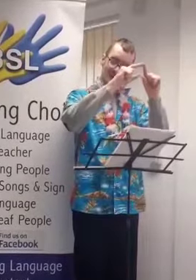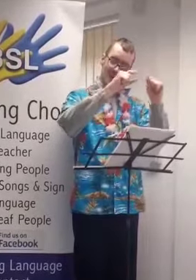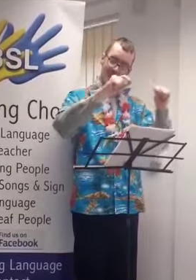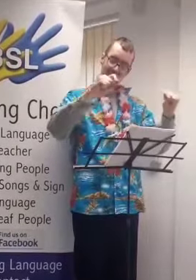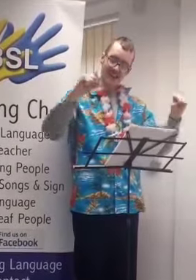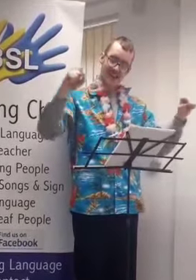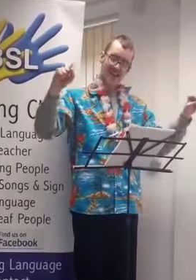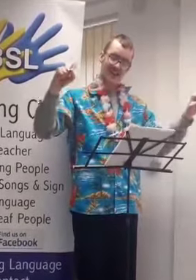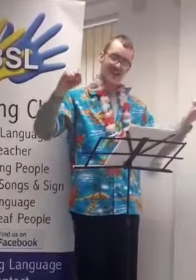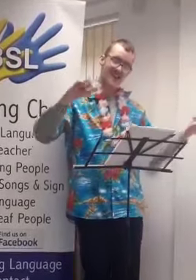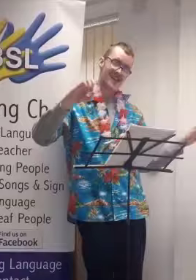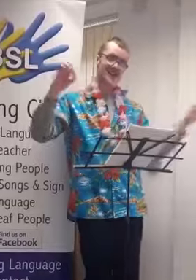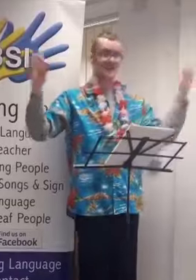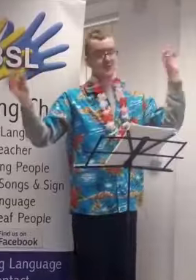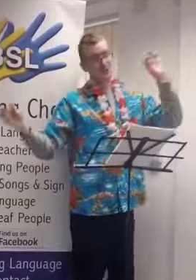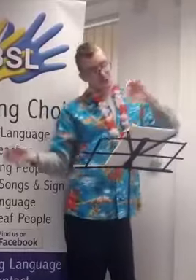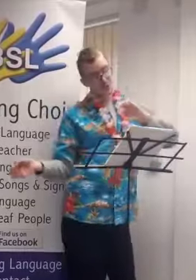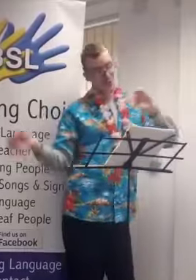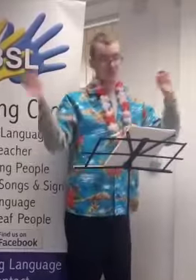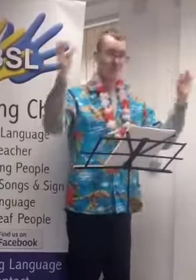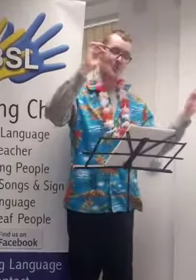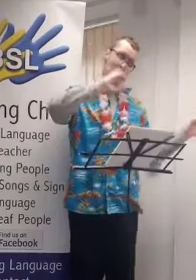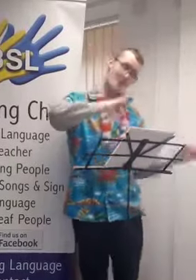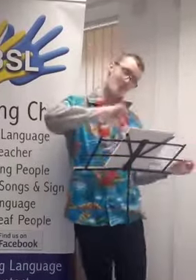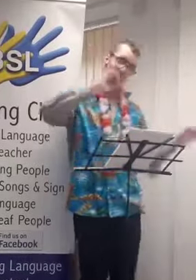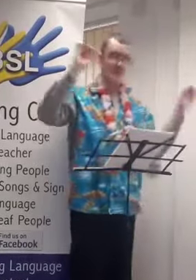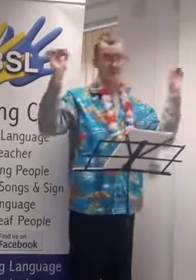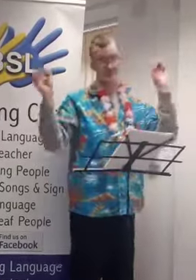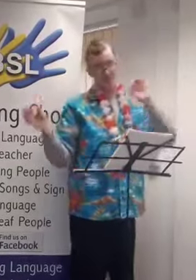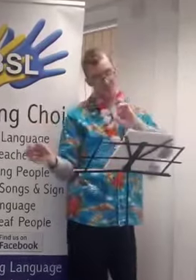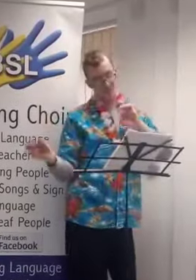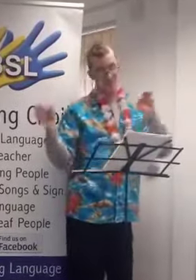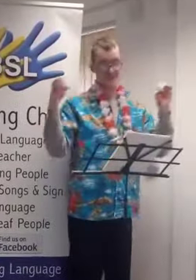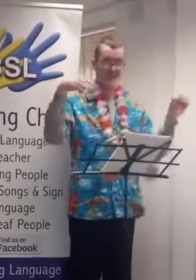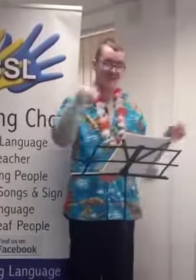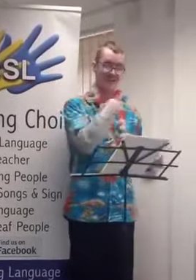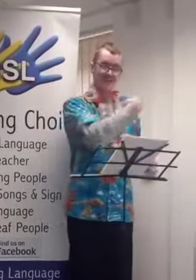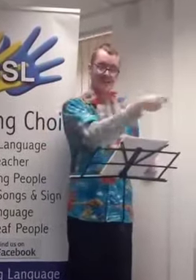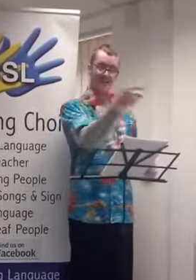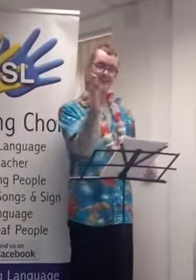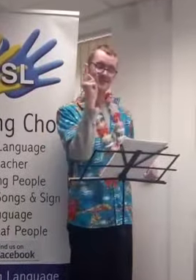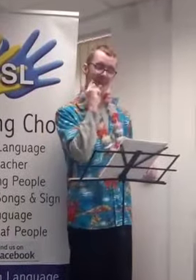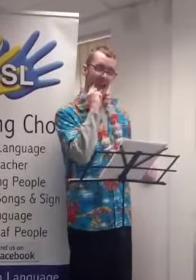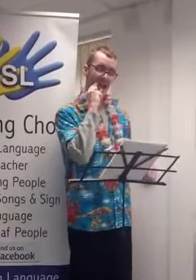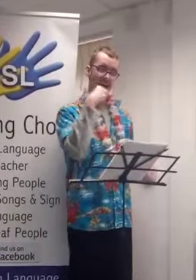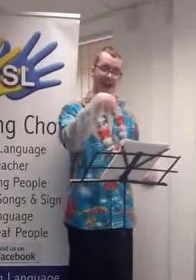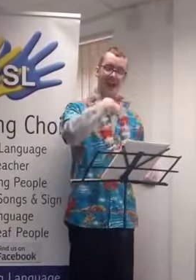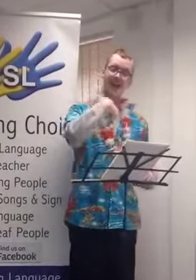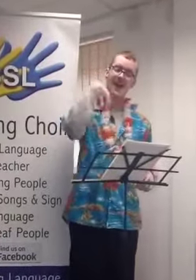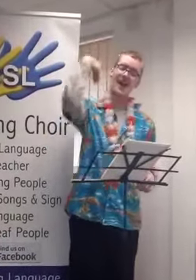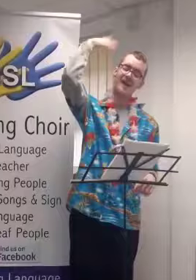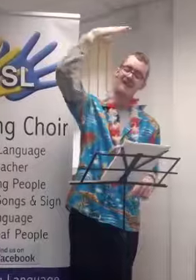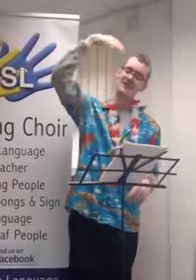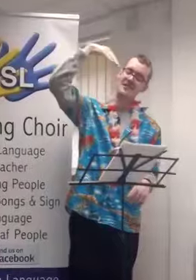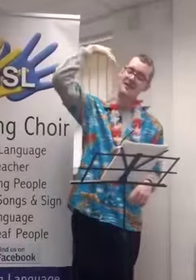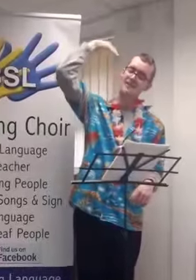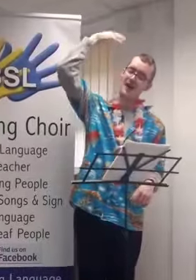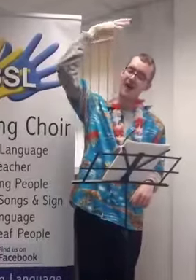peace, you may say that I'm a dreamer,